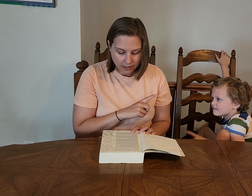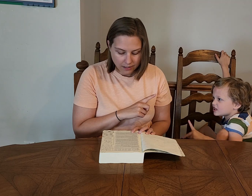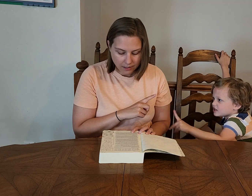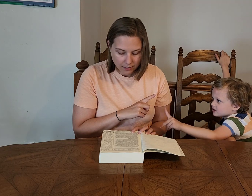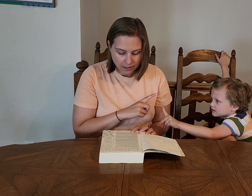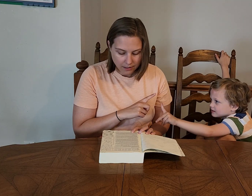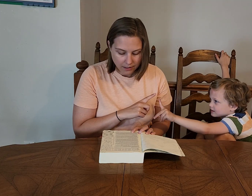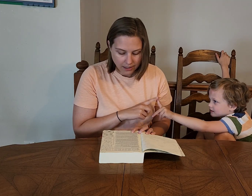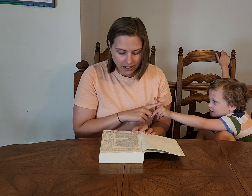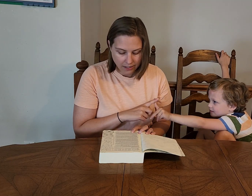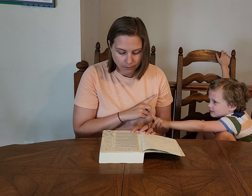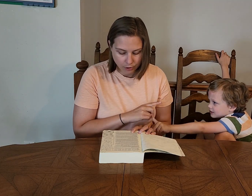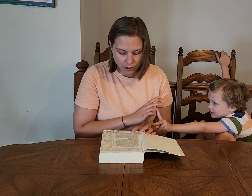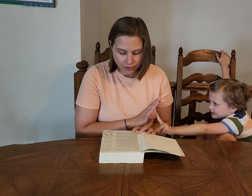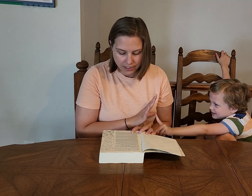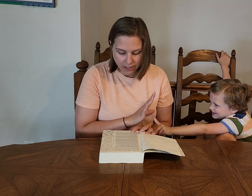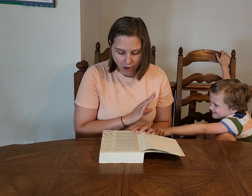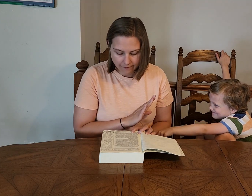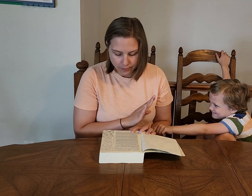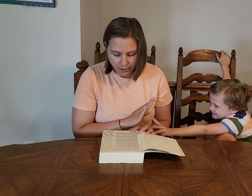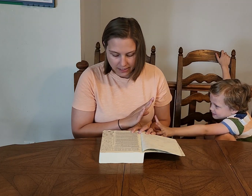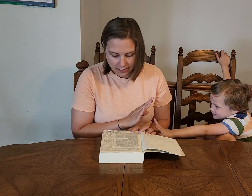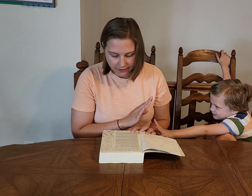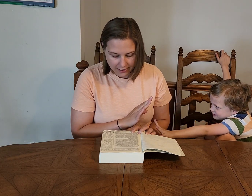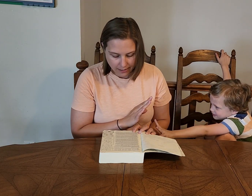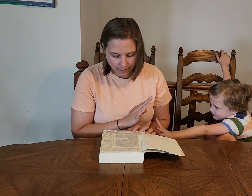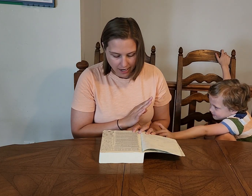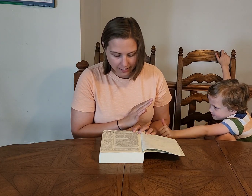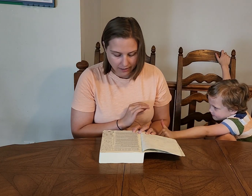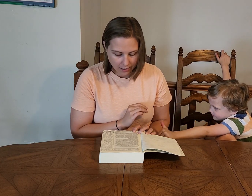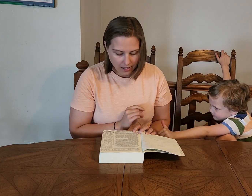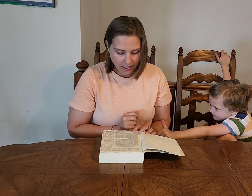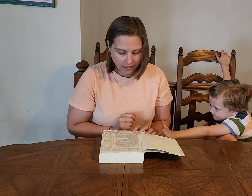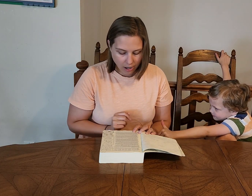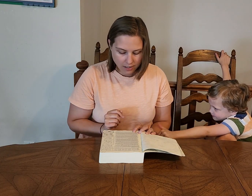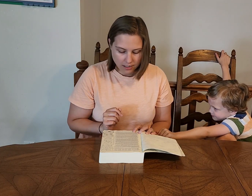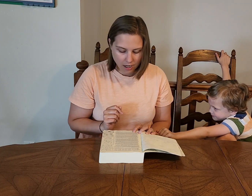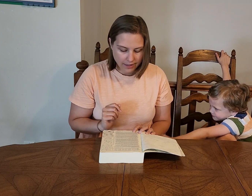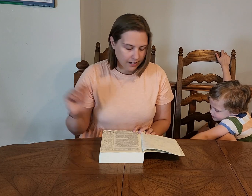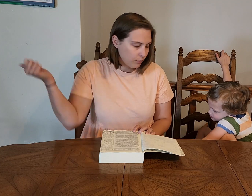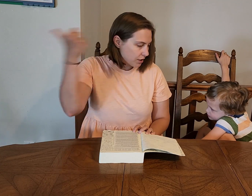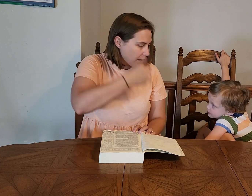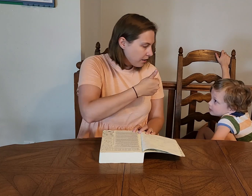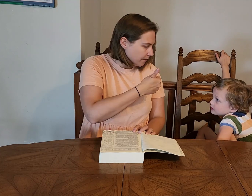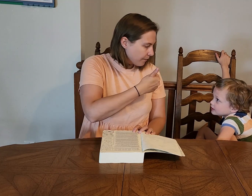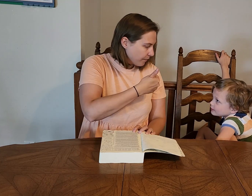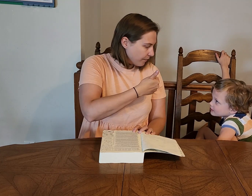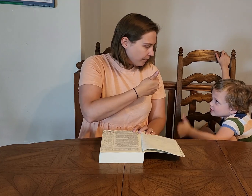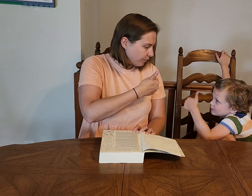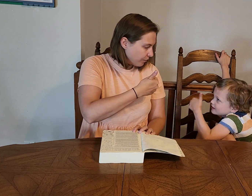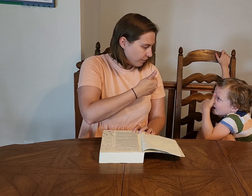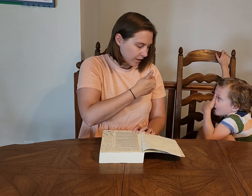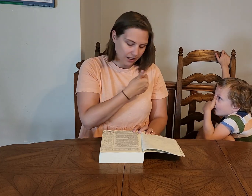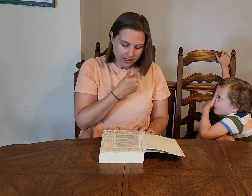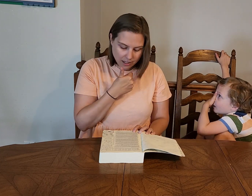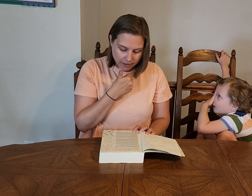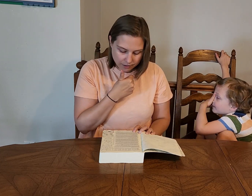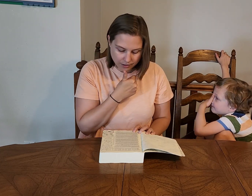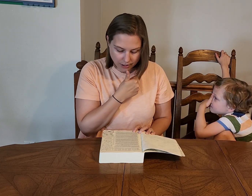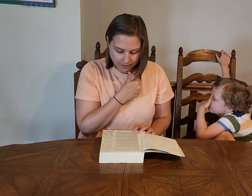Every thing producing offsprings of the same kind. And God saw that it was good. It was good. He saw that it was good.